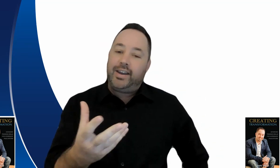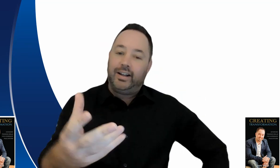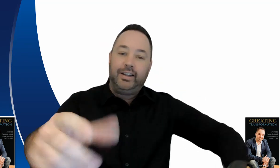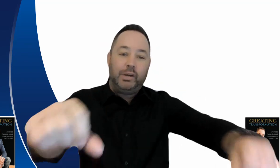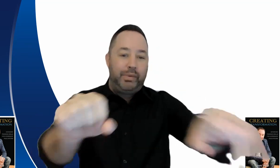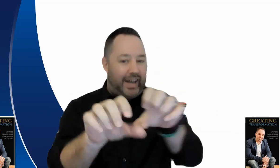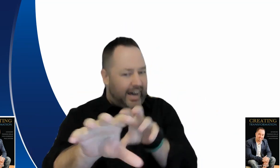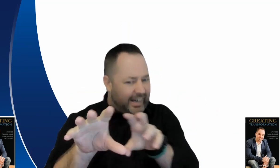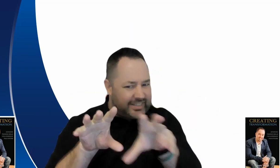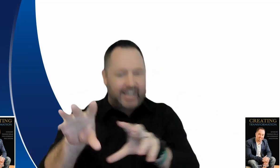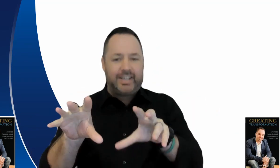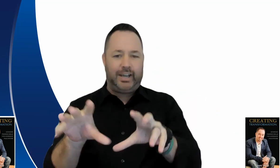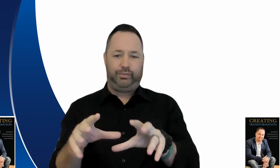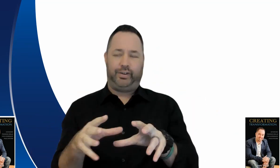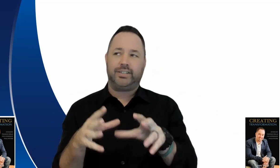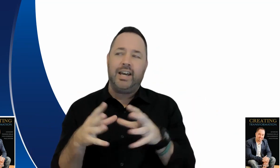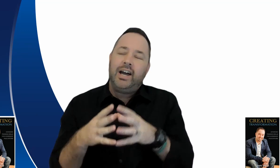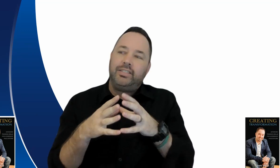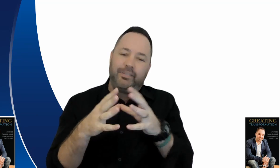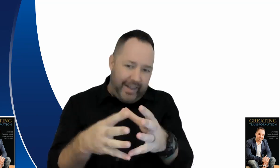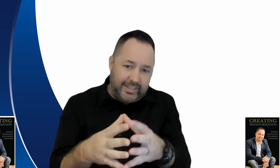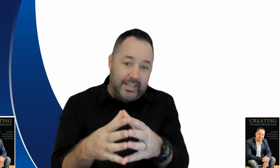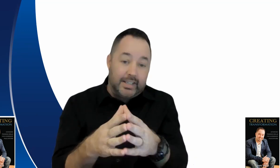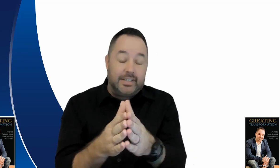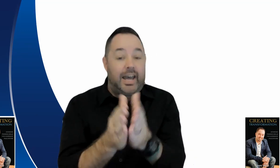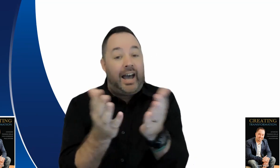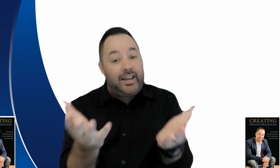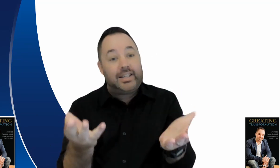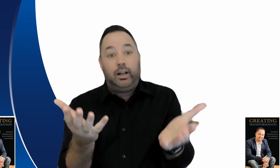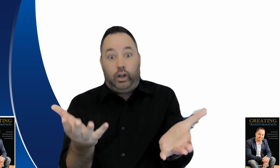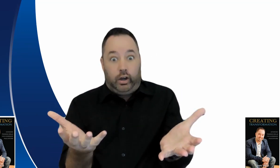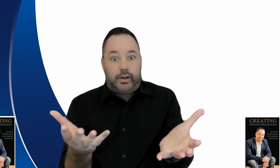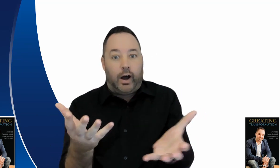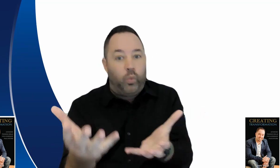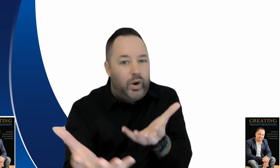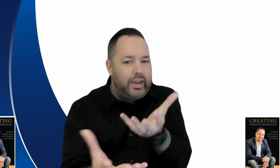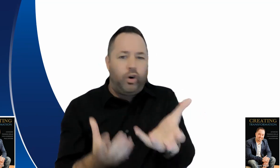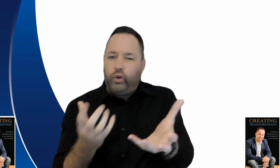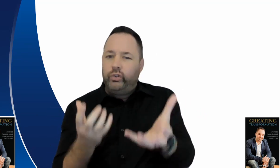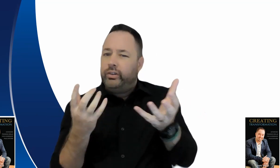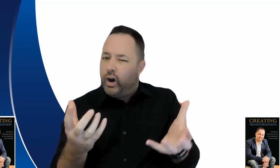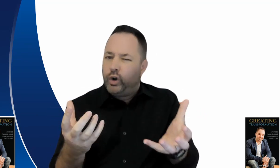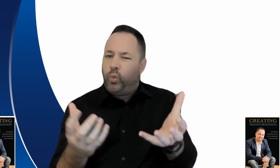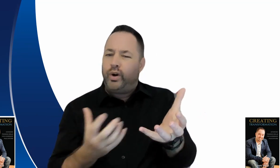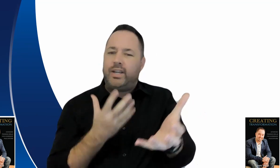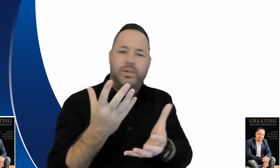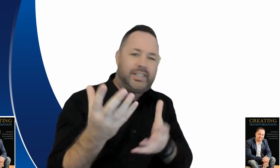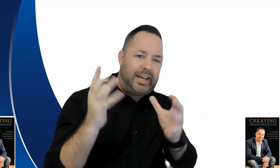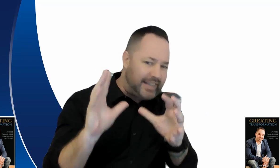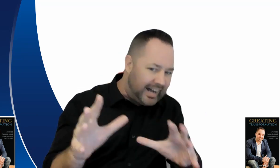a little bit hard to take in folks the fact is as a learner we all know what irritates